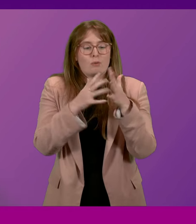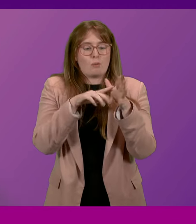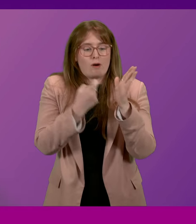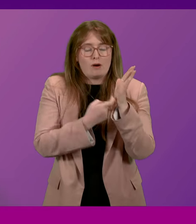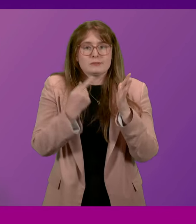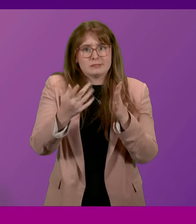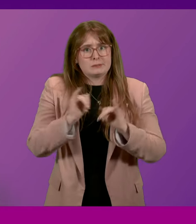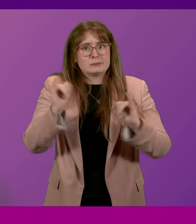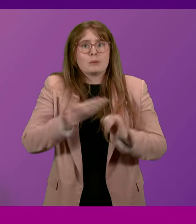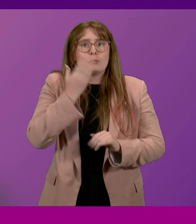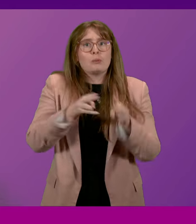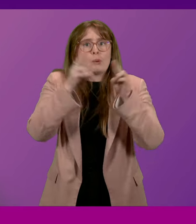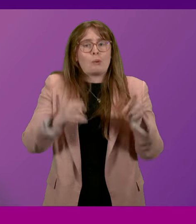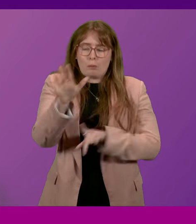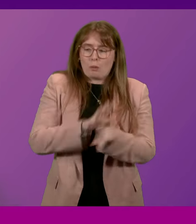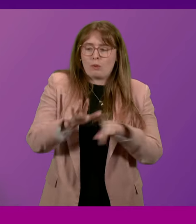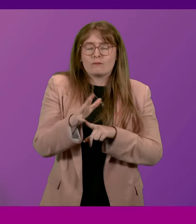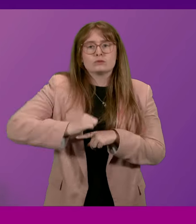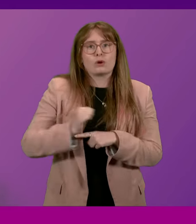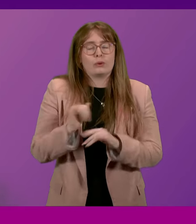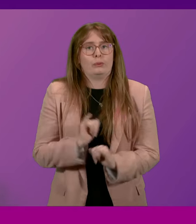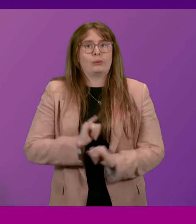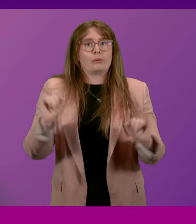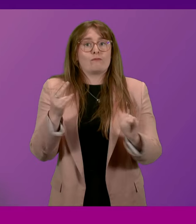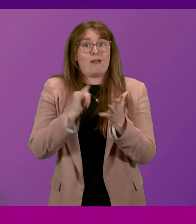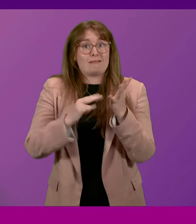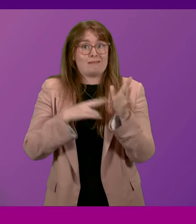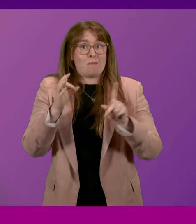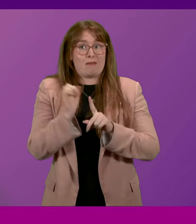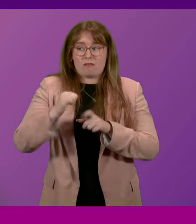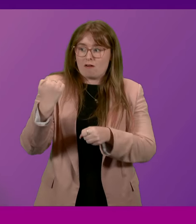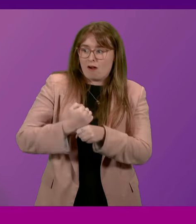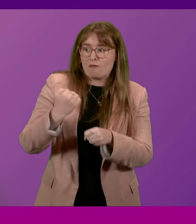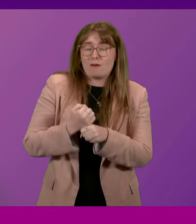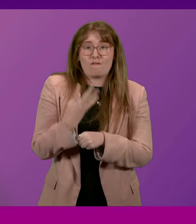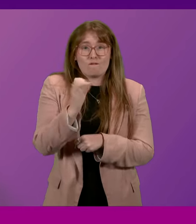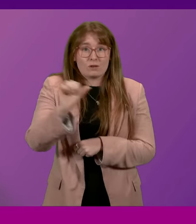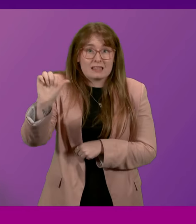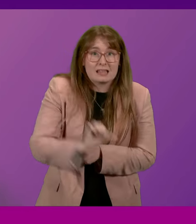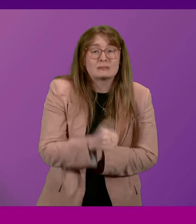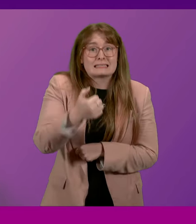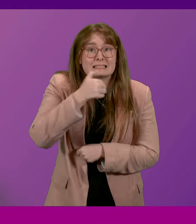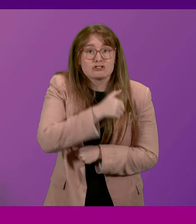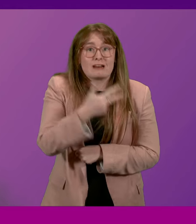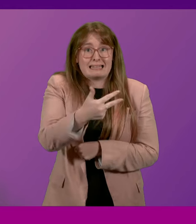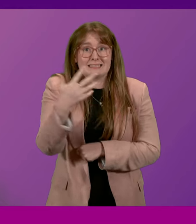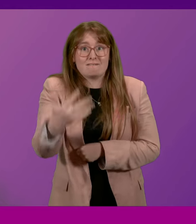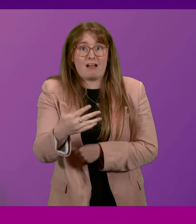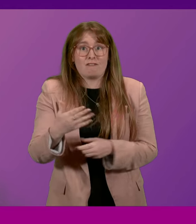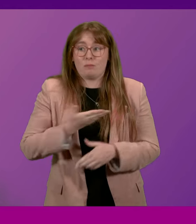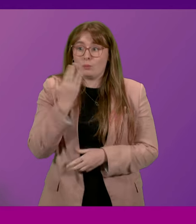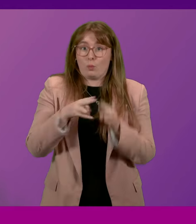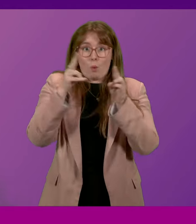homelessness crisis in Scotland. On this SNP government's watch, 40,685 homelessness